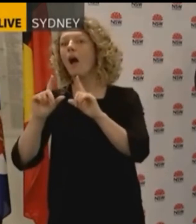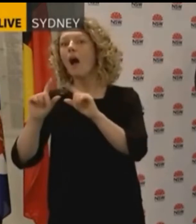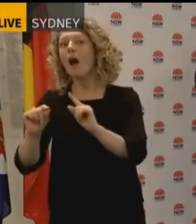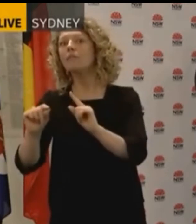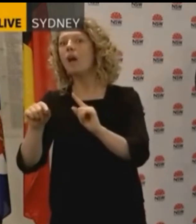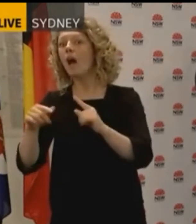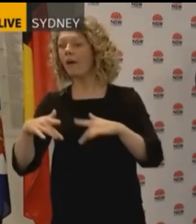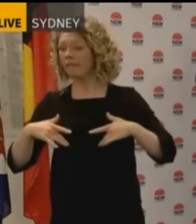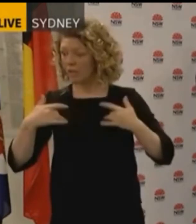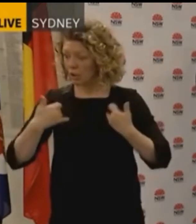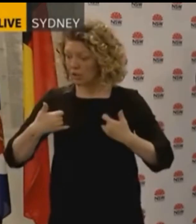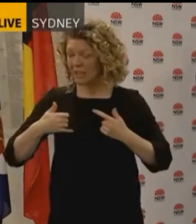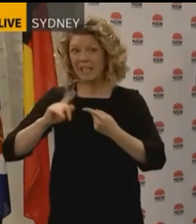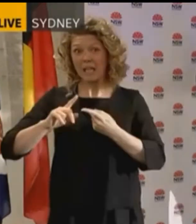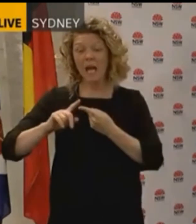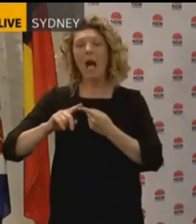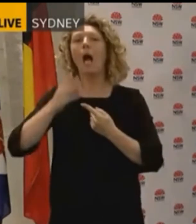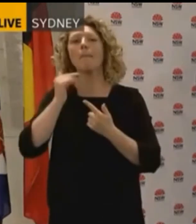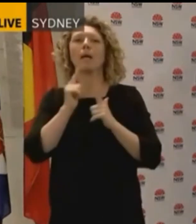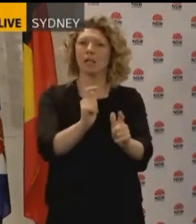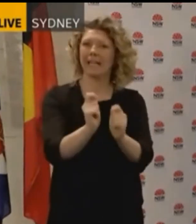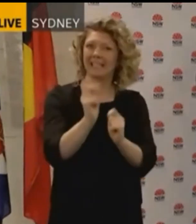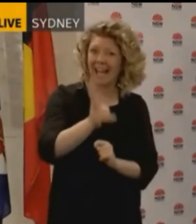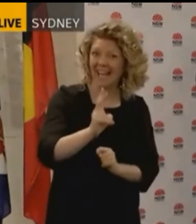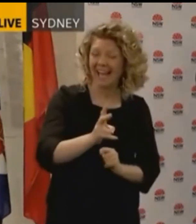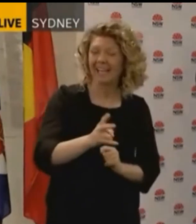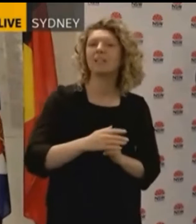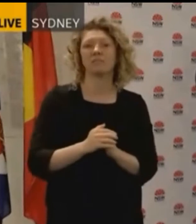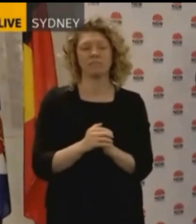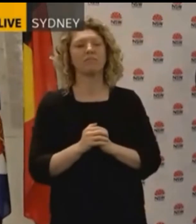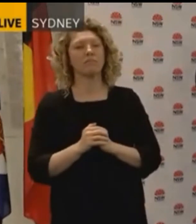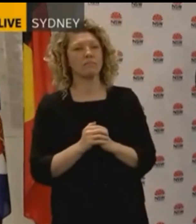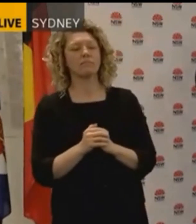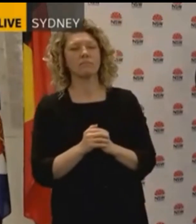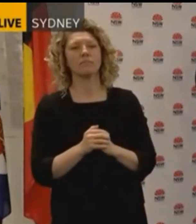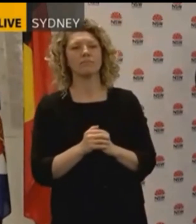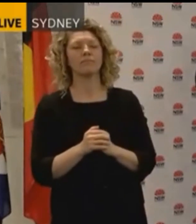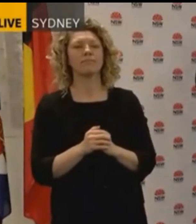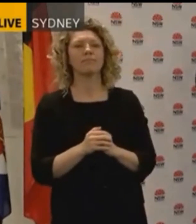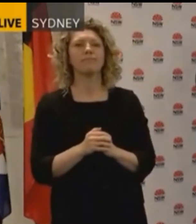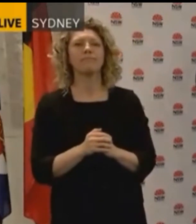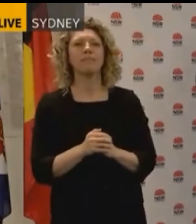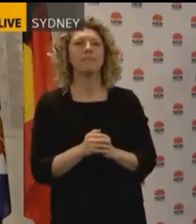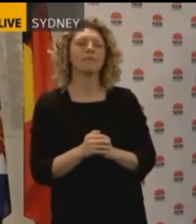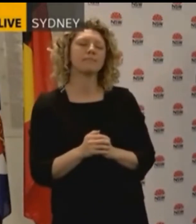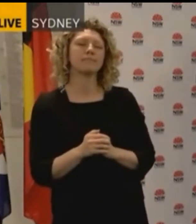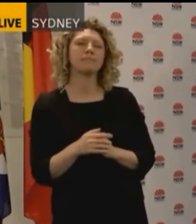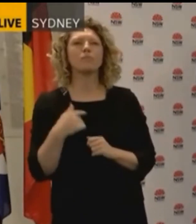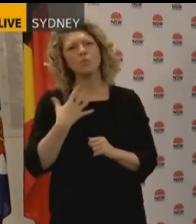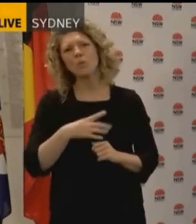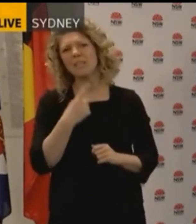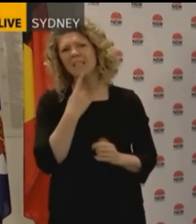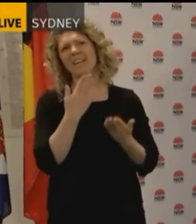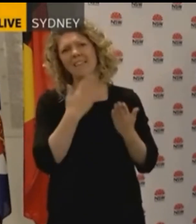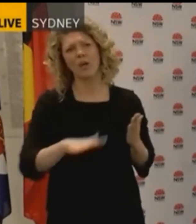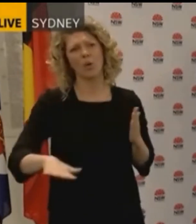symptoms develop 14 days since you were last at that centre. And I just do want to acknowledge the local community and